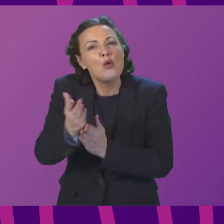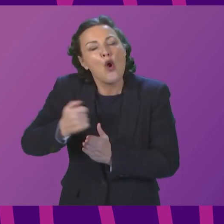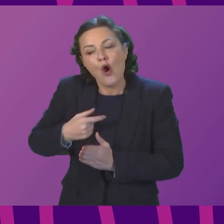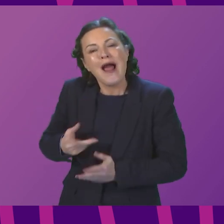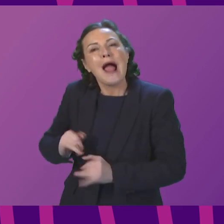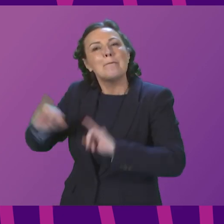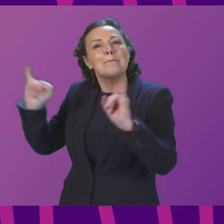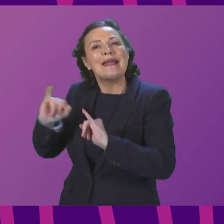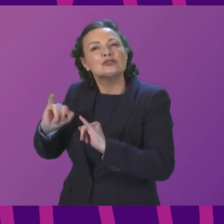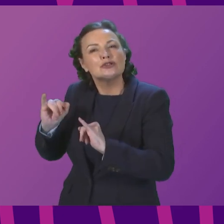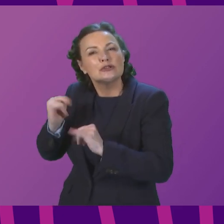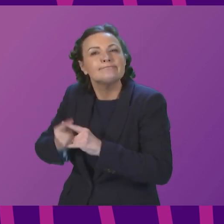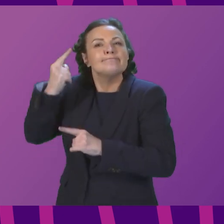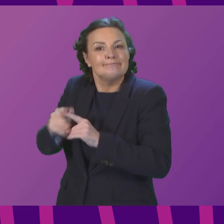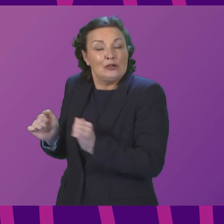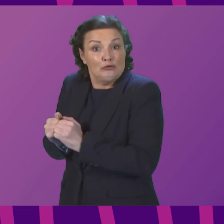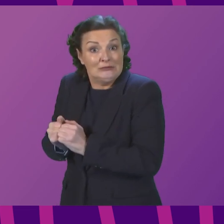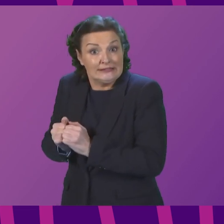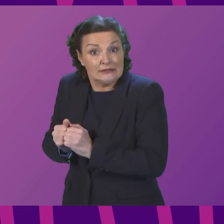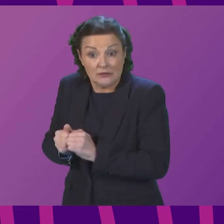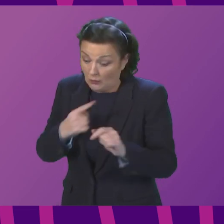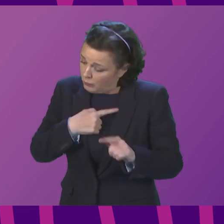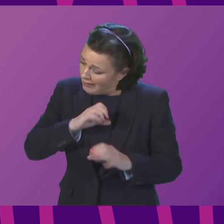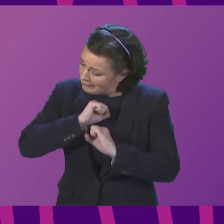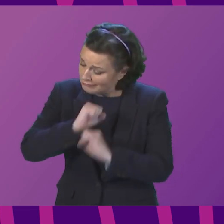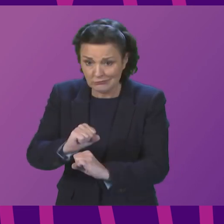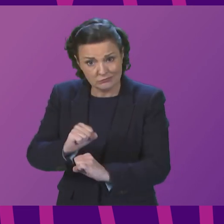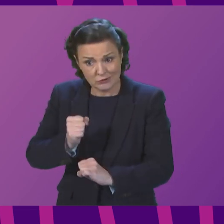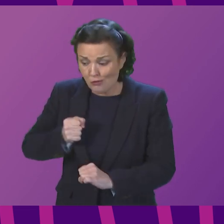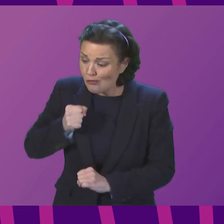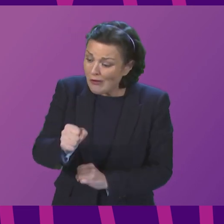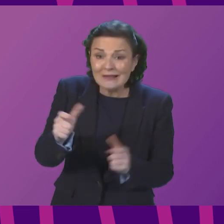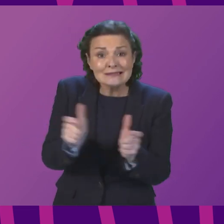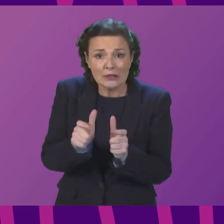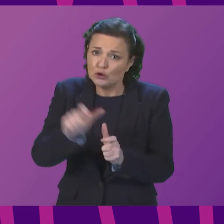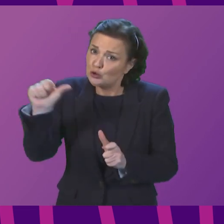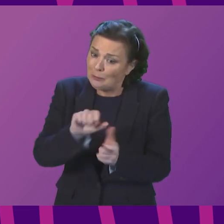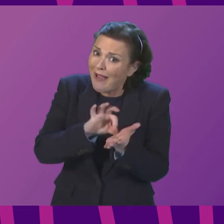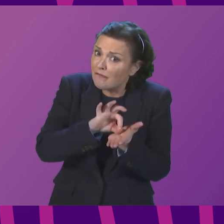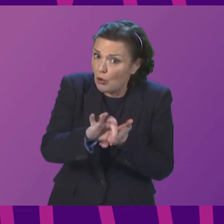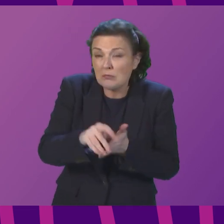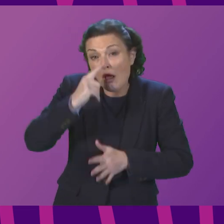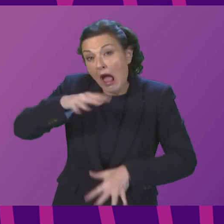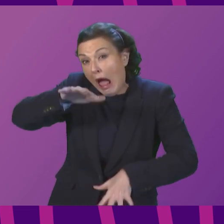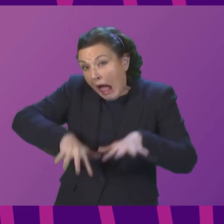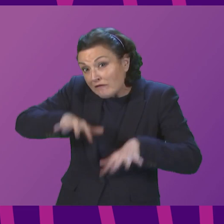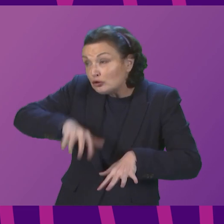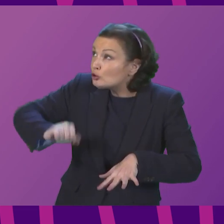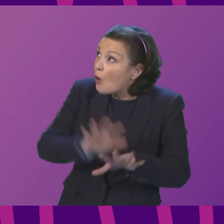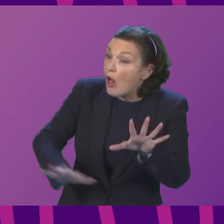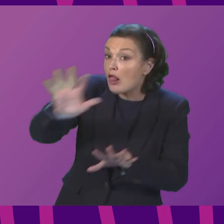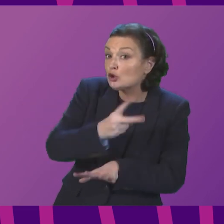Agreement. We are committed to ensuring that railfares are affordable and Scott railfares are still on average 20% cheaper